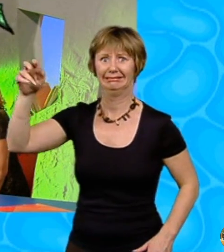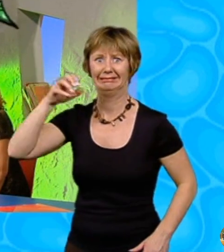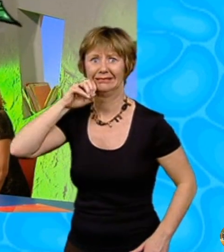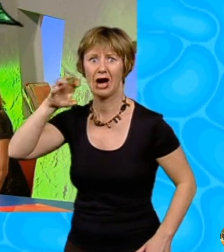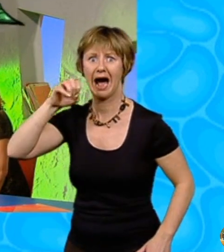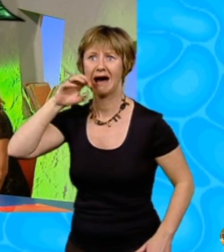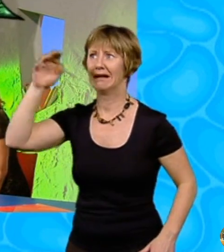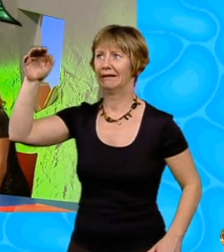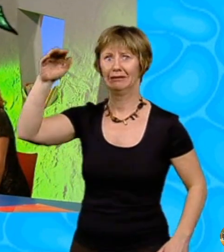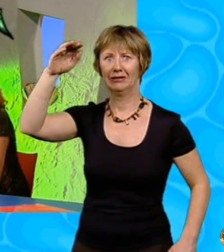above her head.